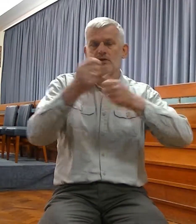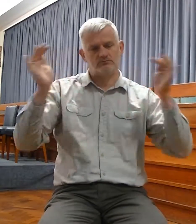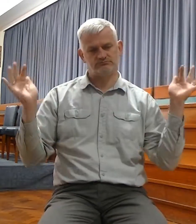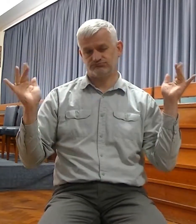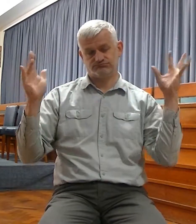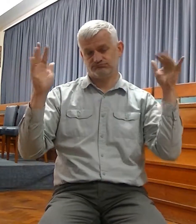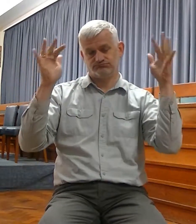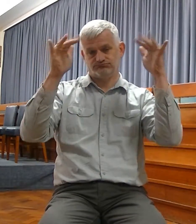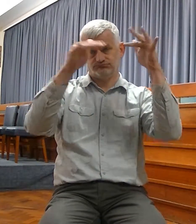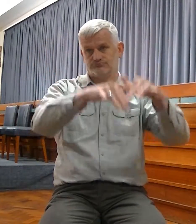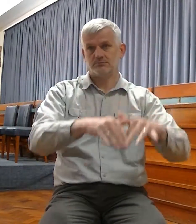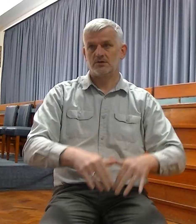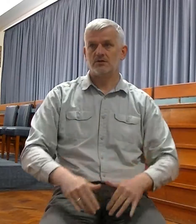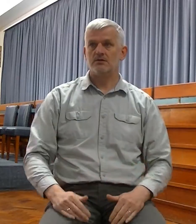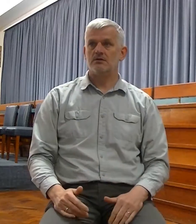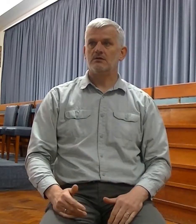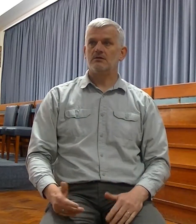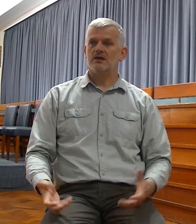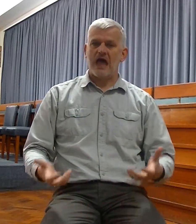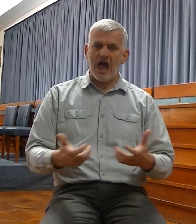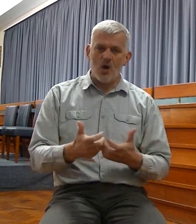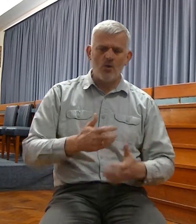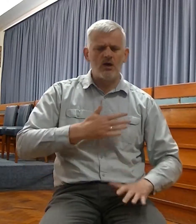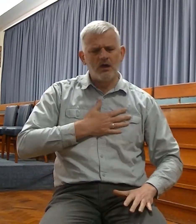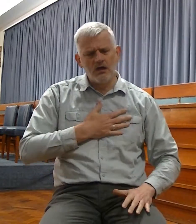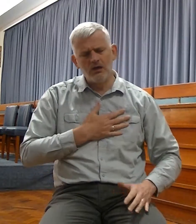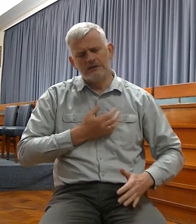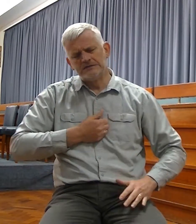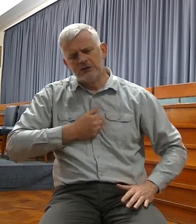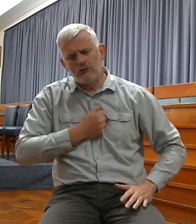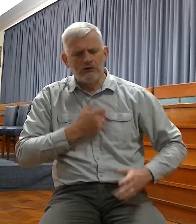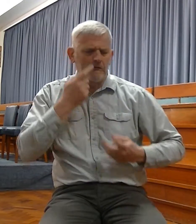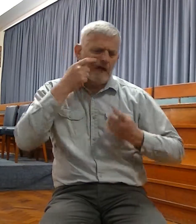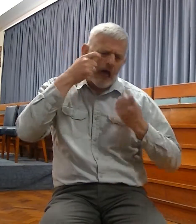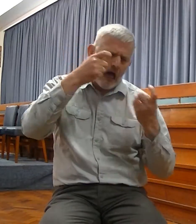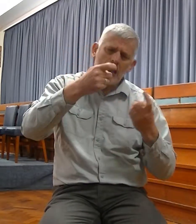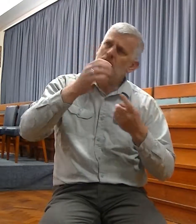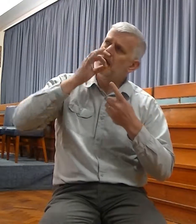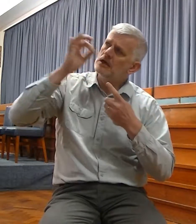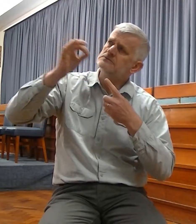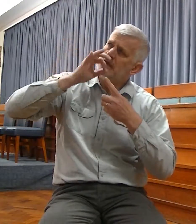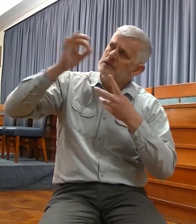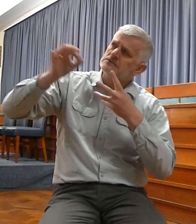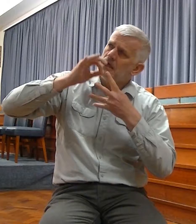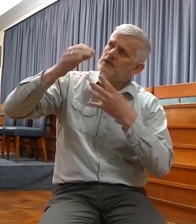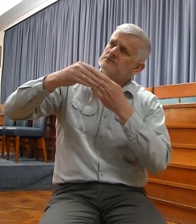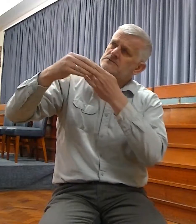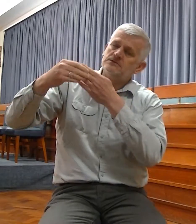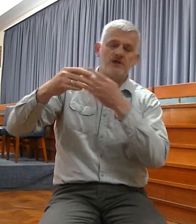They shall come with weeping and with suffocations. Will I lead them? I will cause them to walk by the